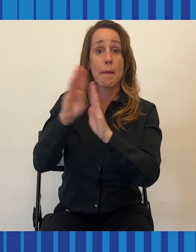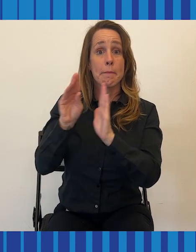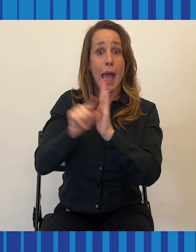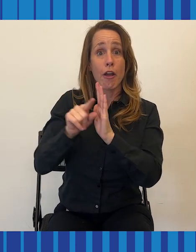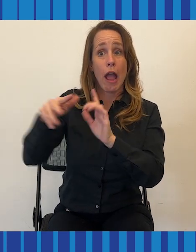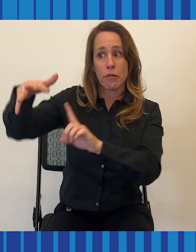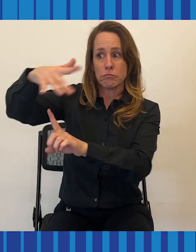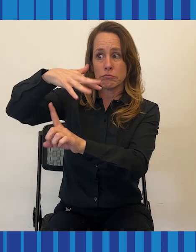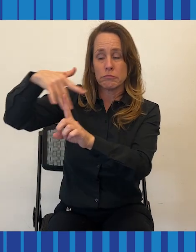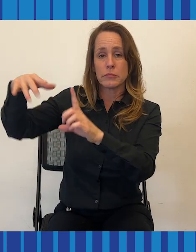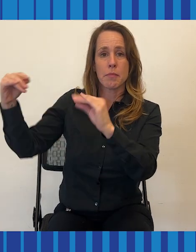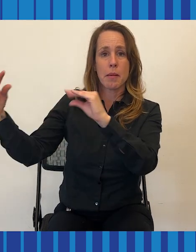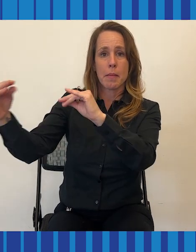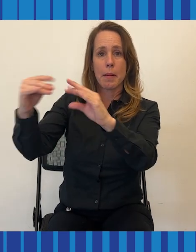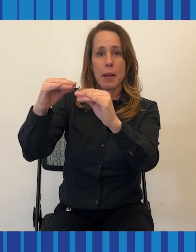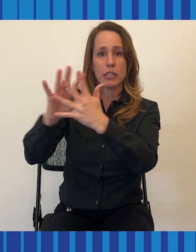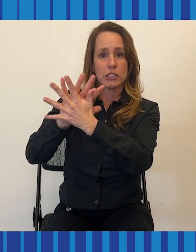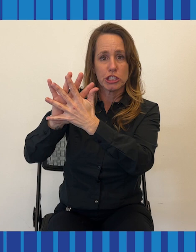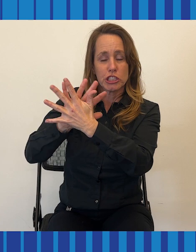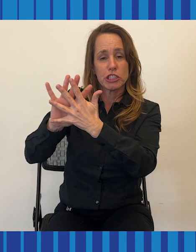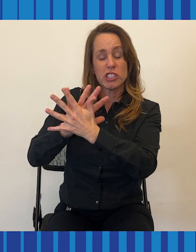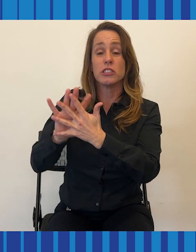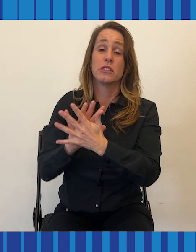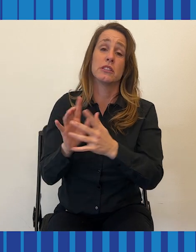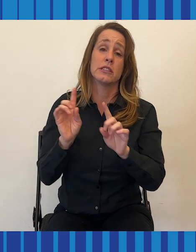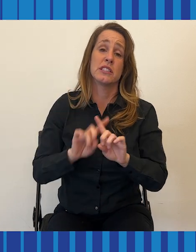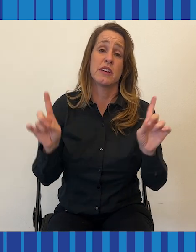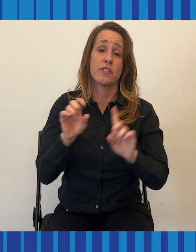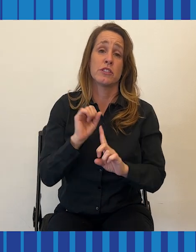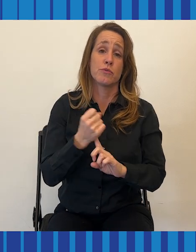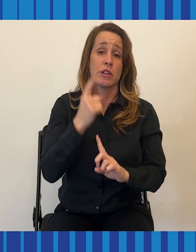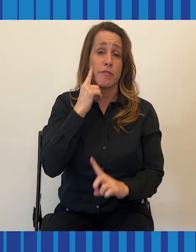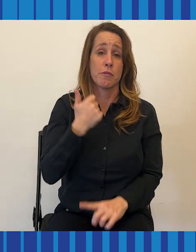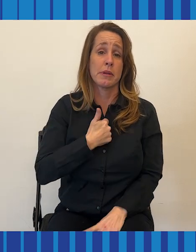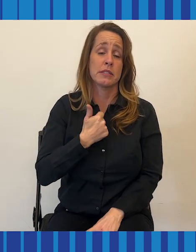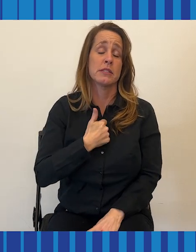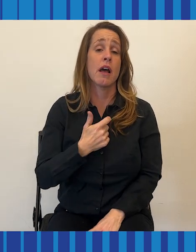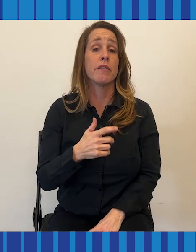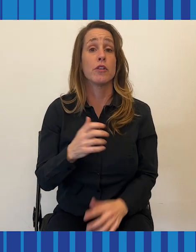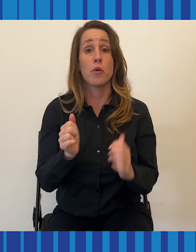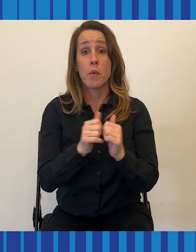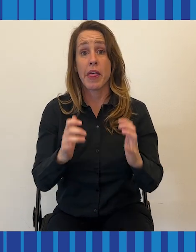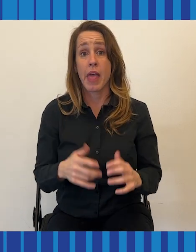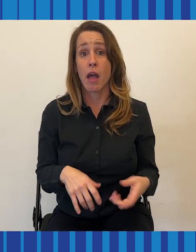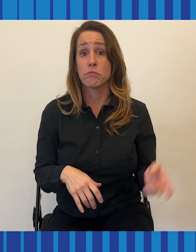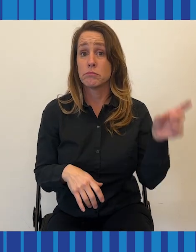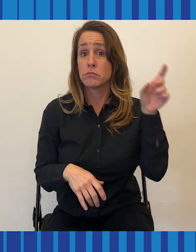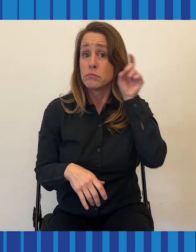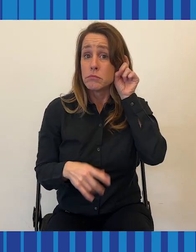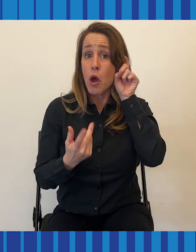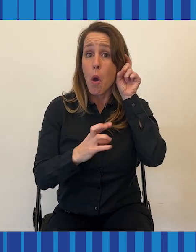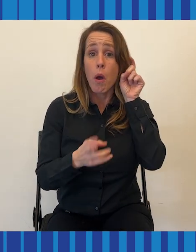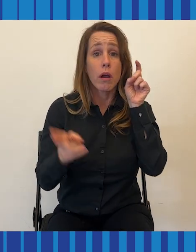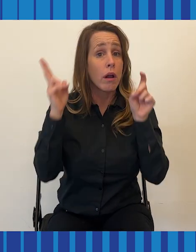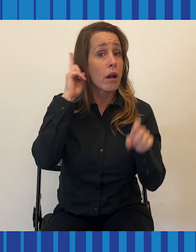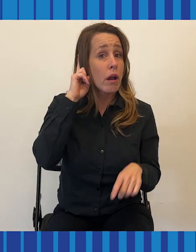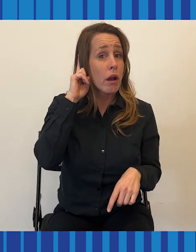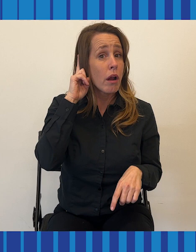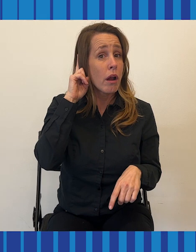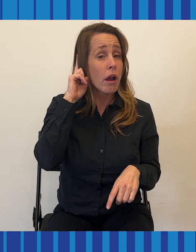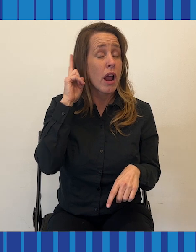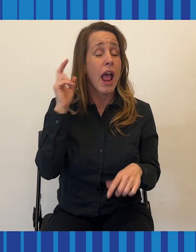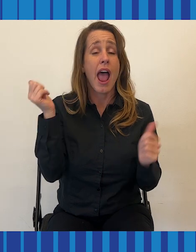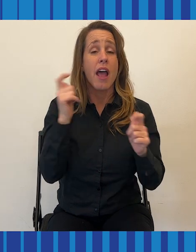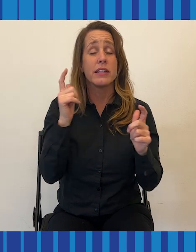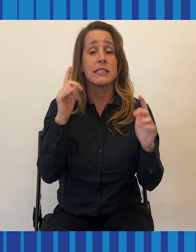people and any kind of background noise, it's kind of a game over situation. With or without my hearing